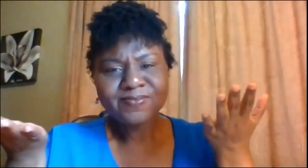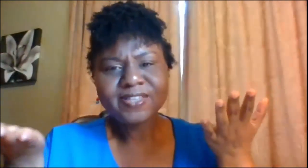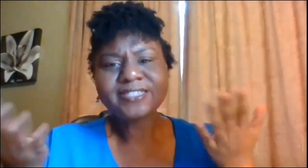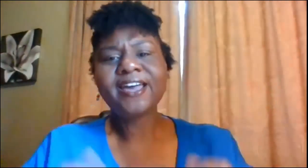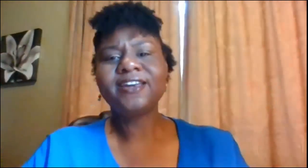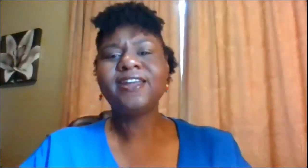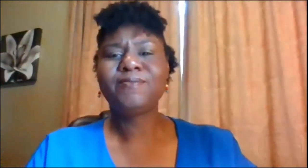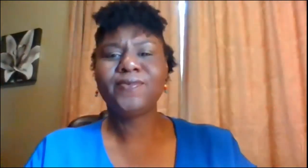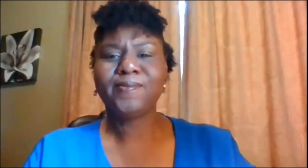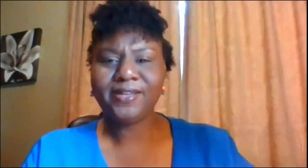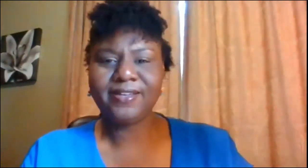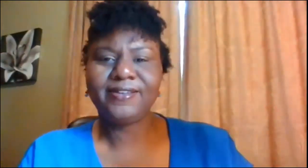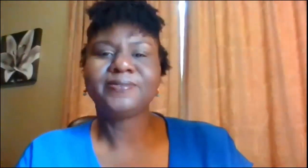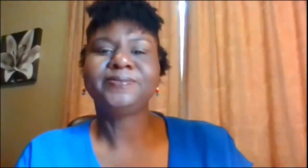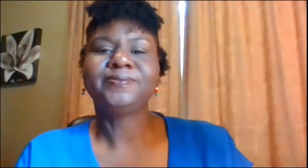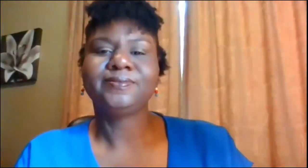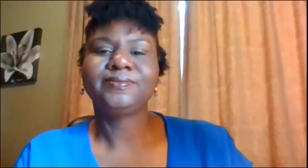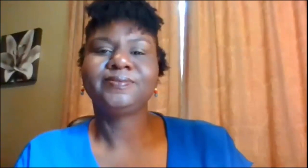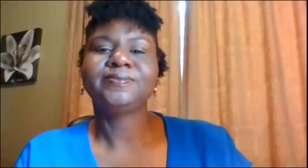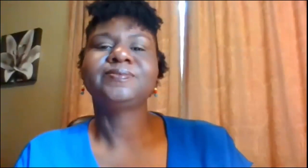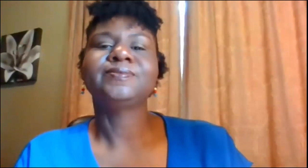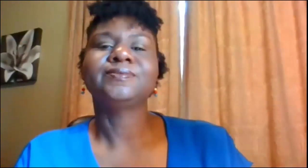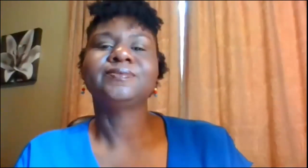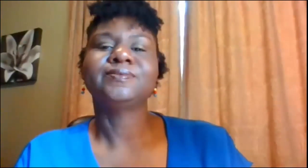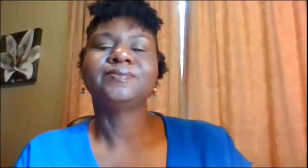sign your name for me good all right let's